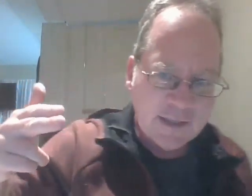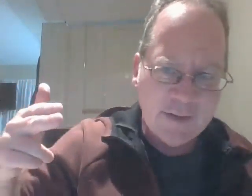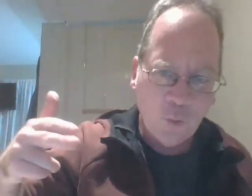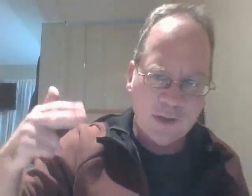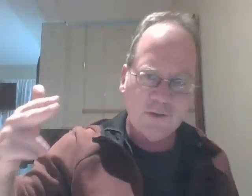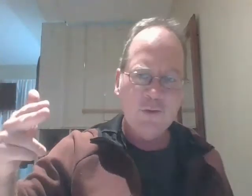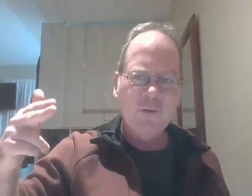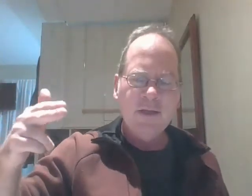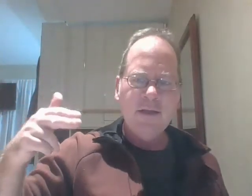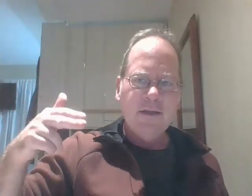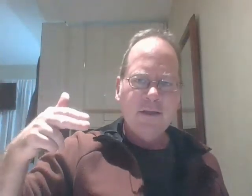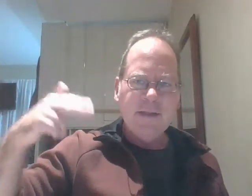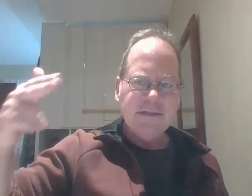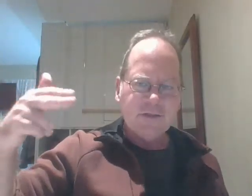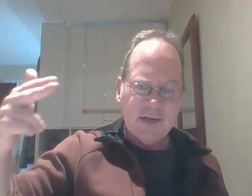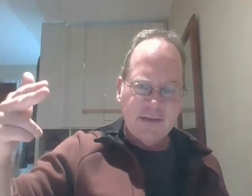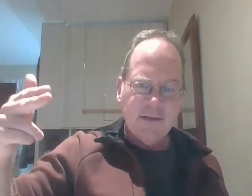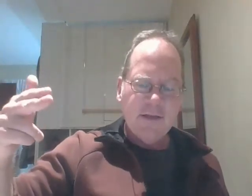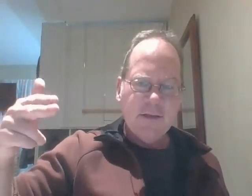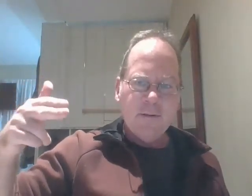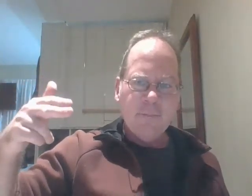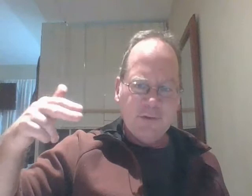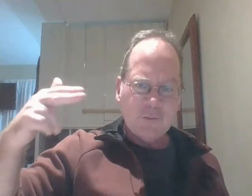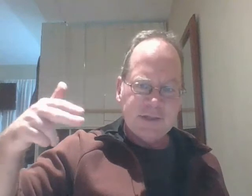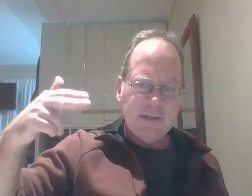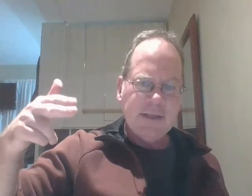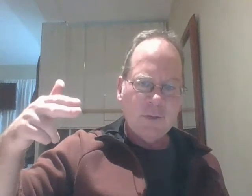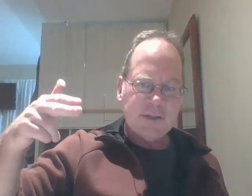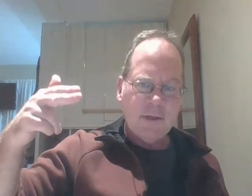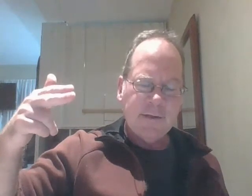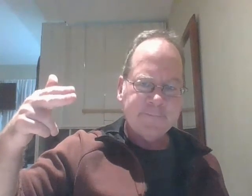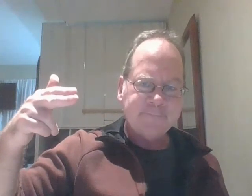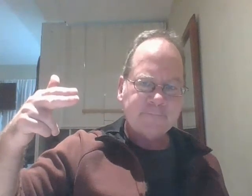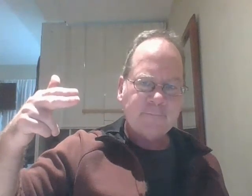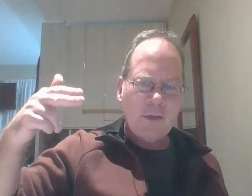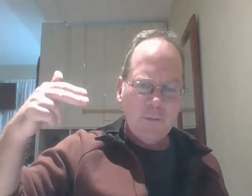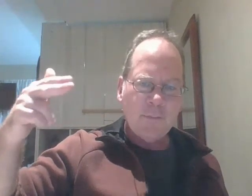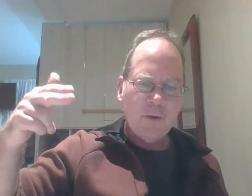one clue means a trend but just recently in guatemala they're proposing